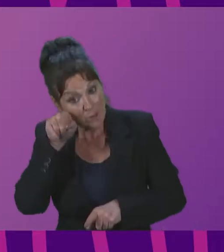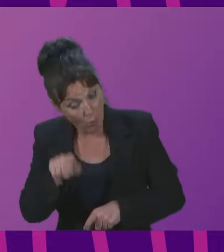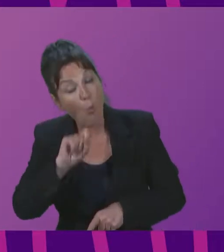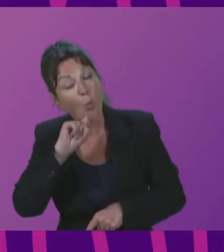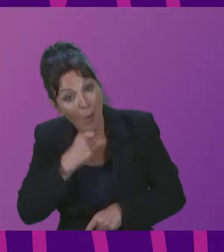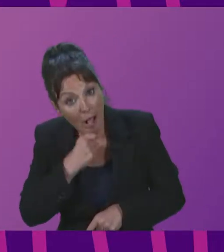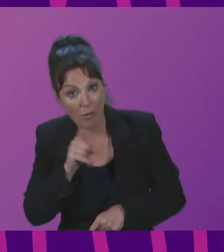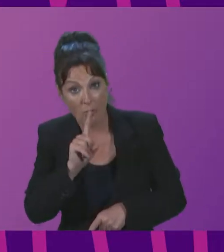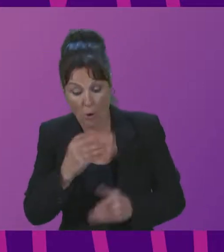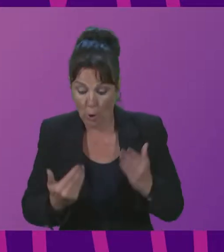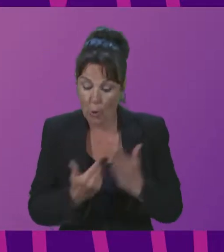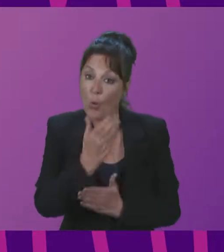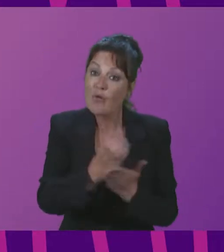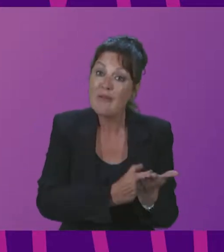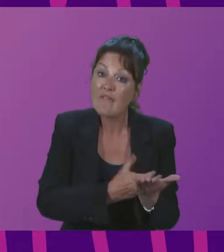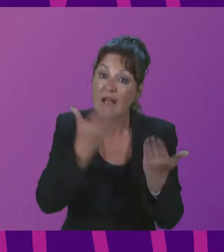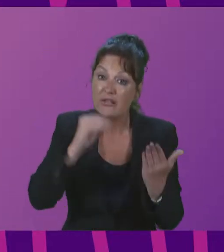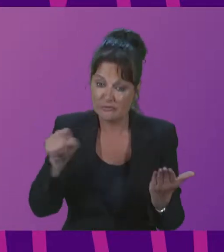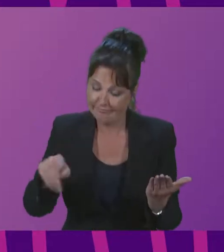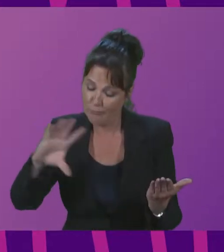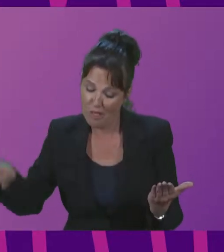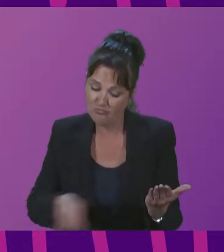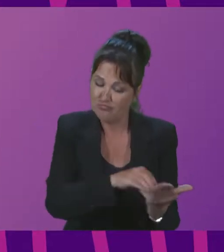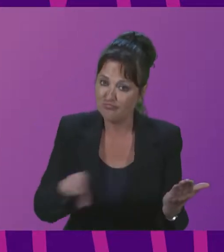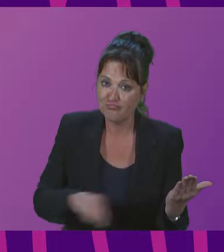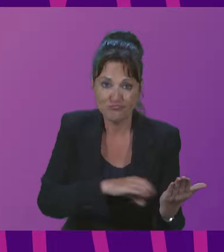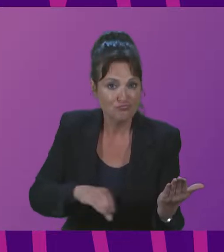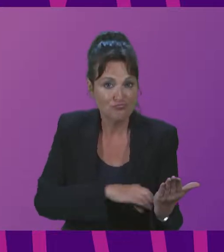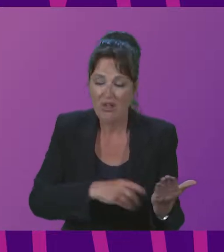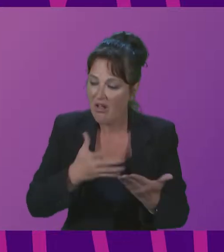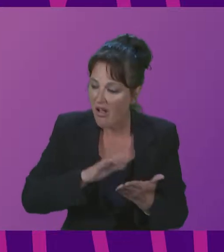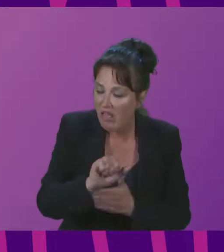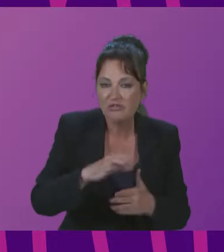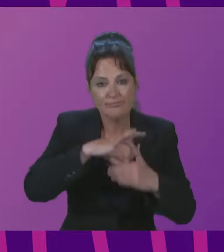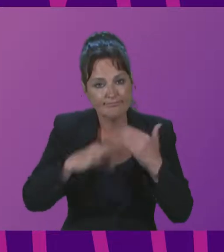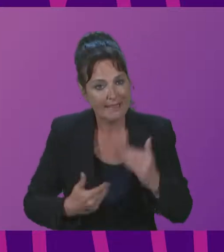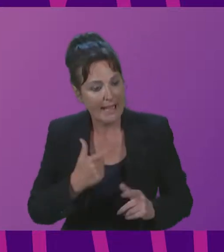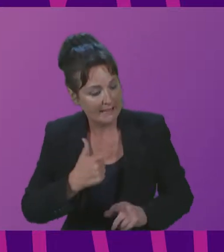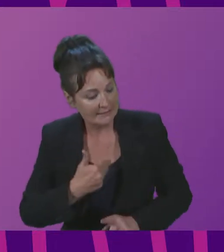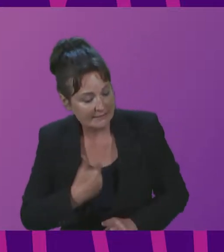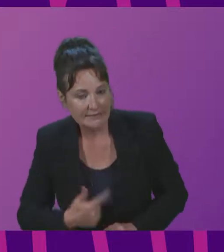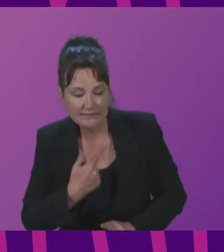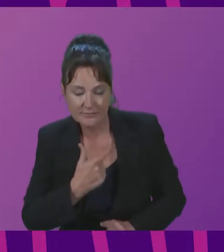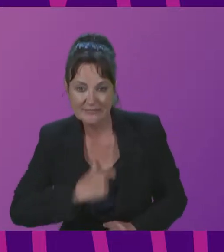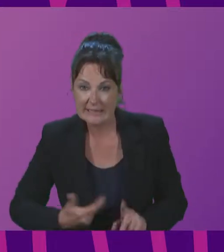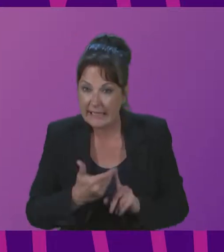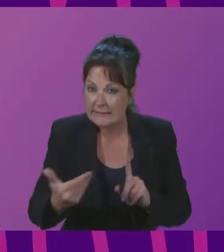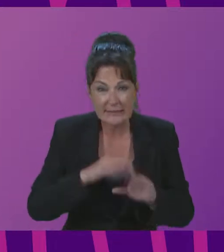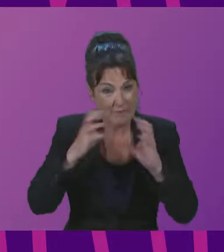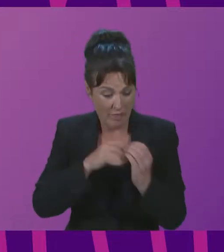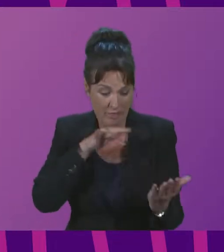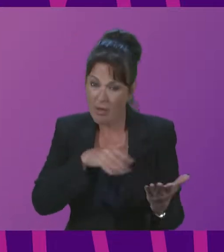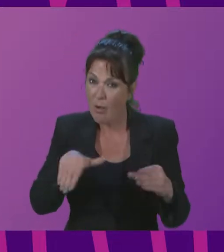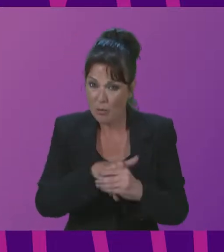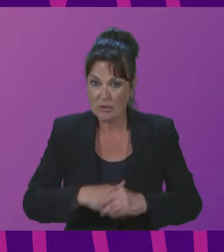of South Sudan. The government institutes peace clubs in schools across the country. This enables